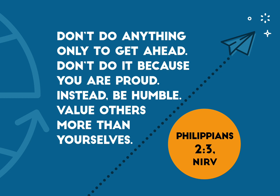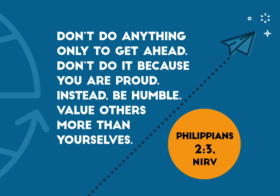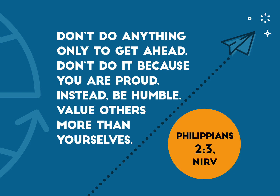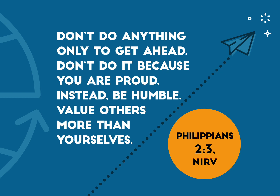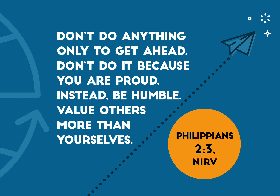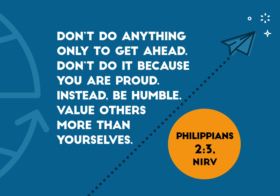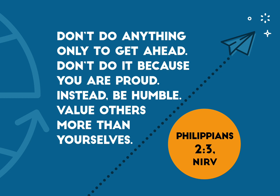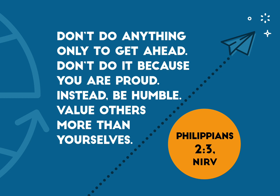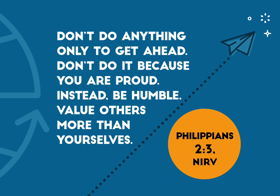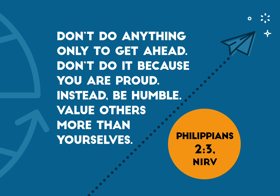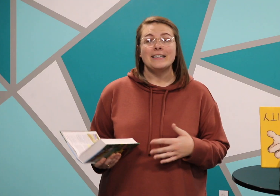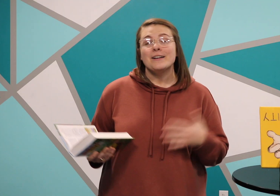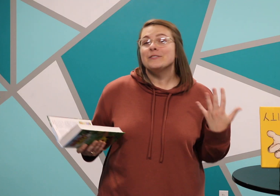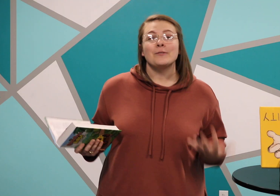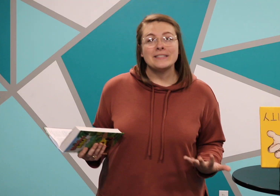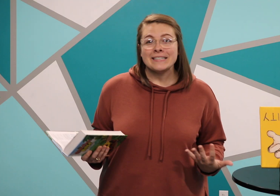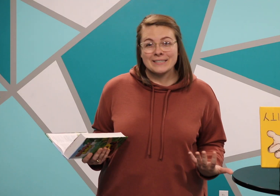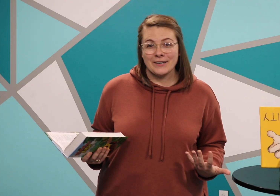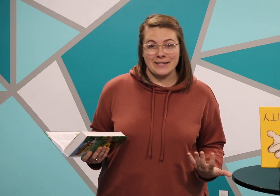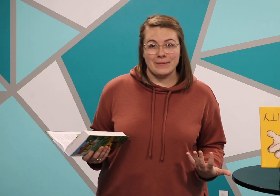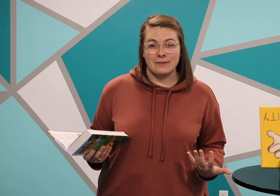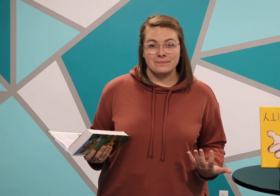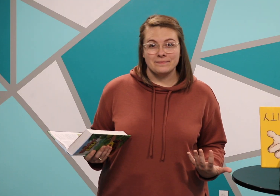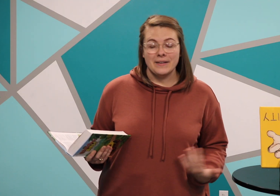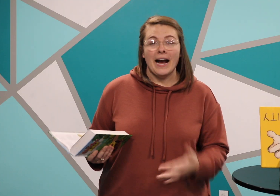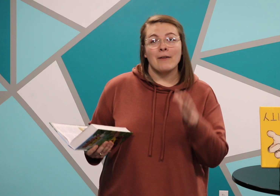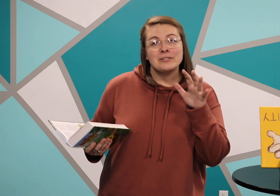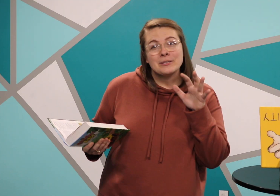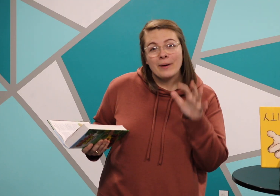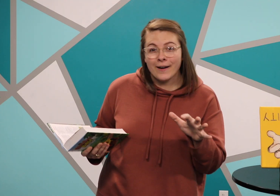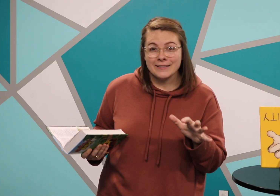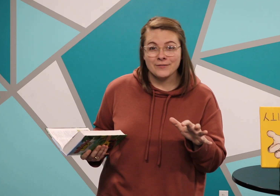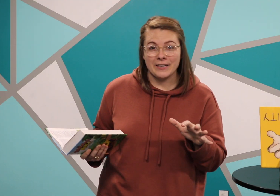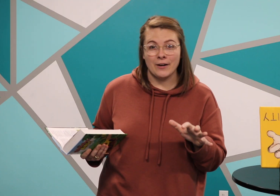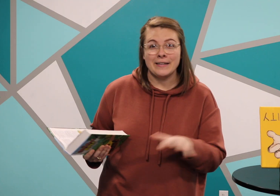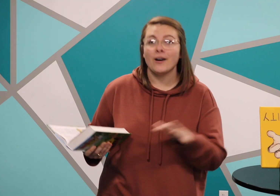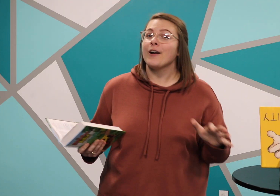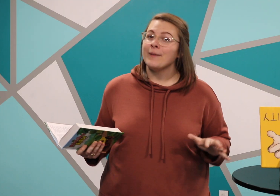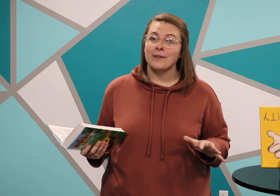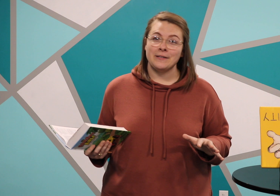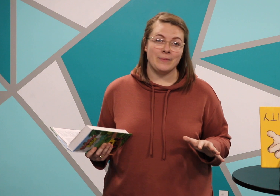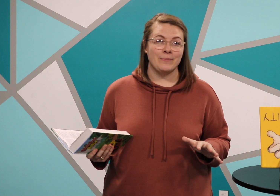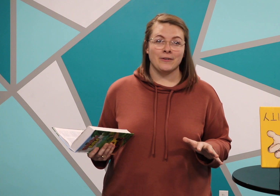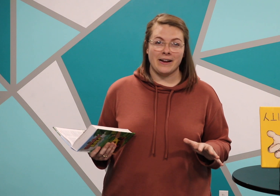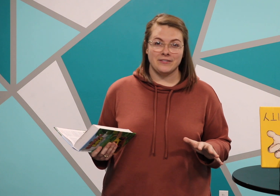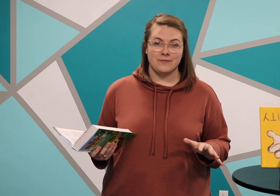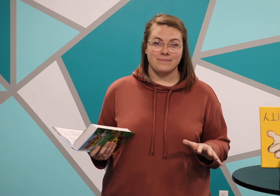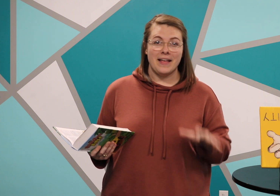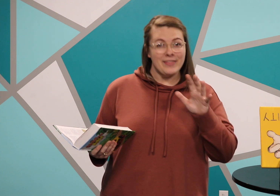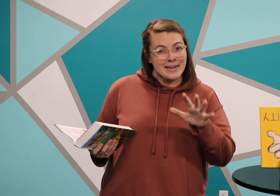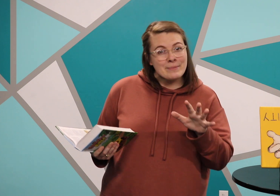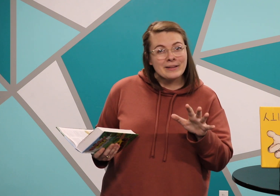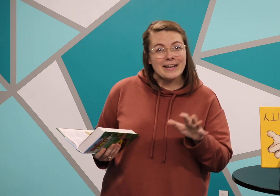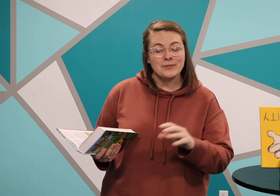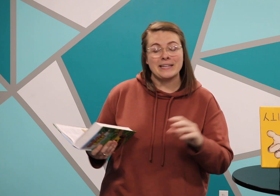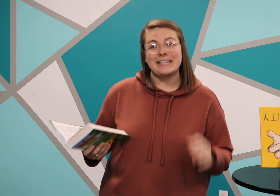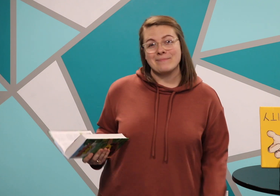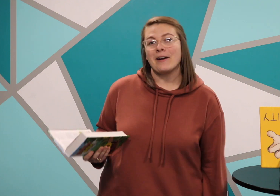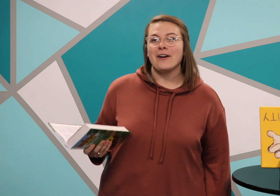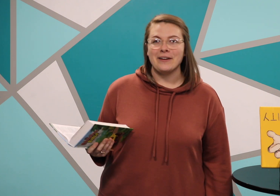2-3. So what's that talking about? I want you to pause this video and talk about it with the people around you. Then hit play so we can keep on going.